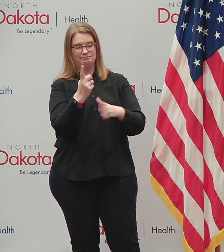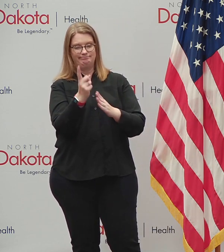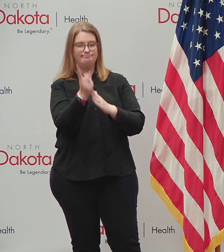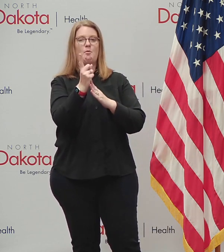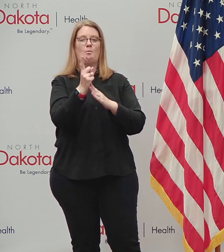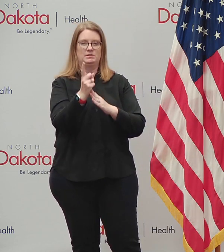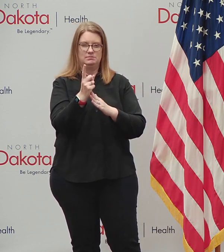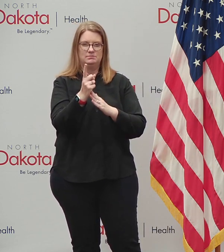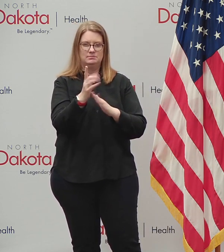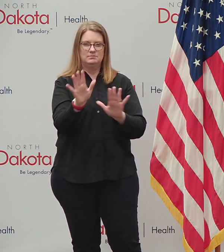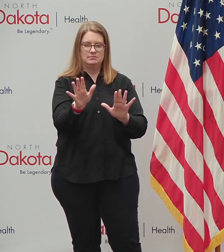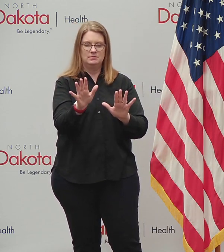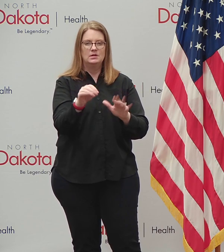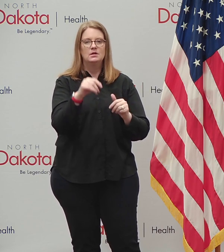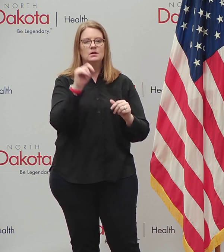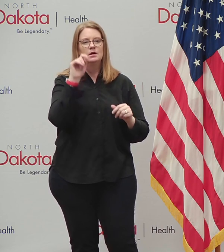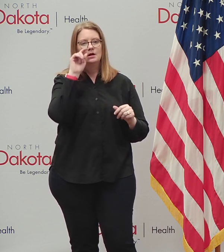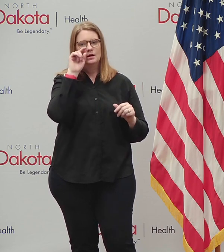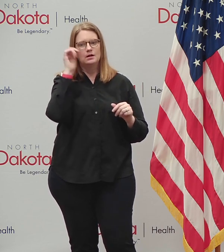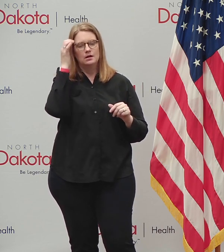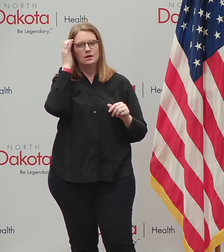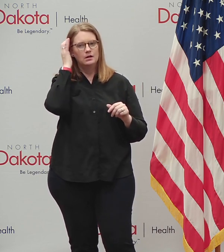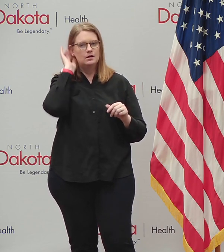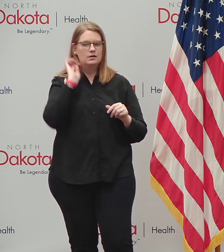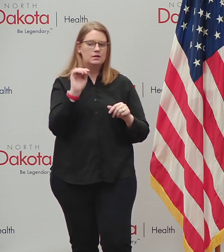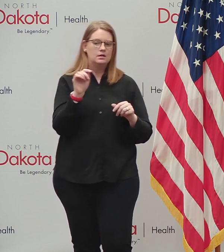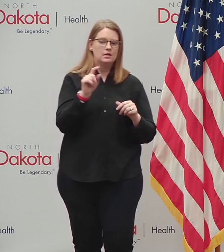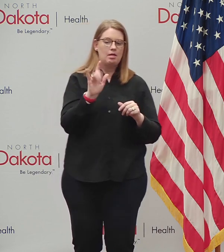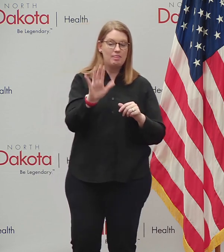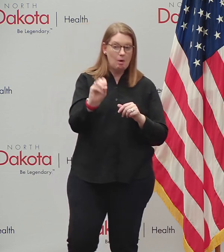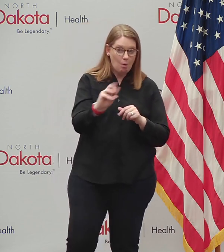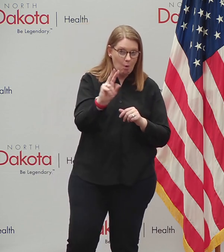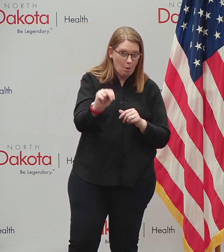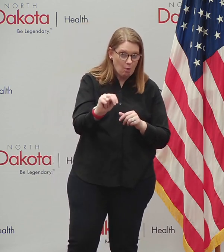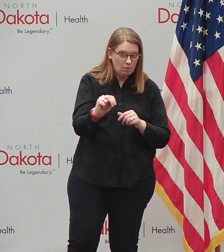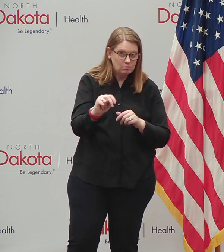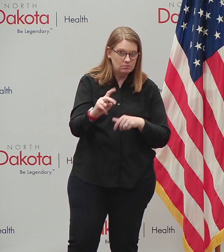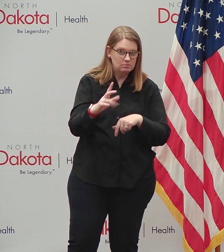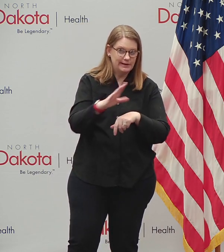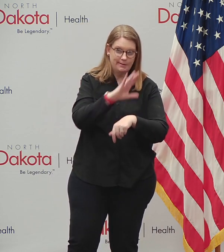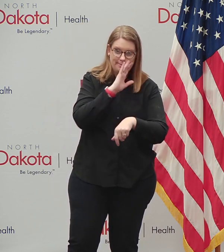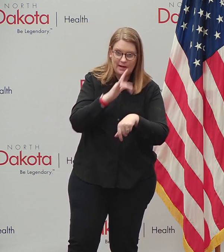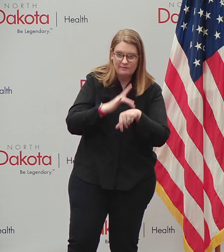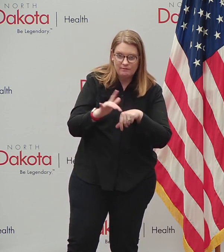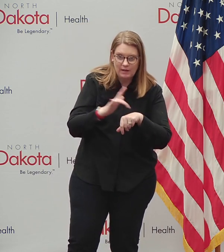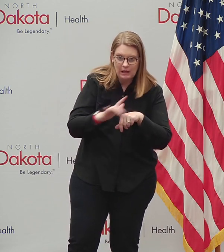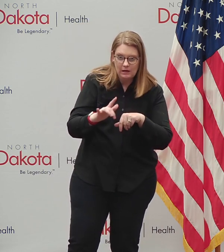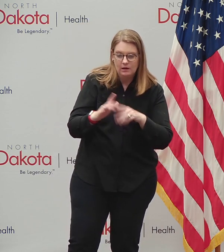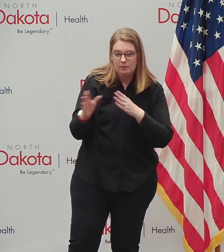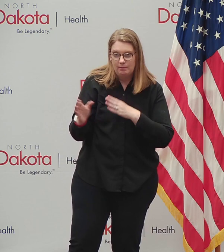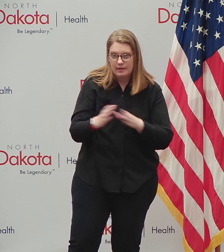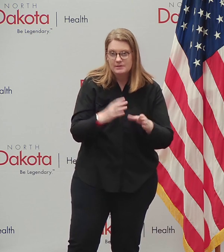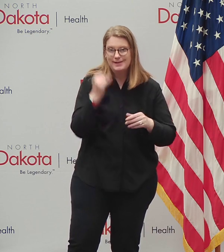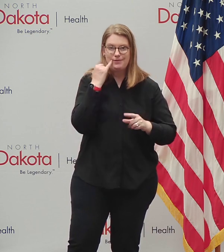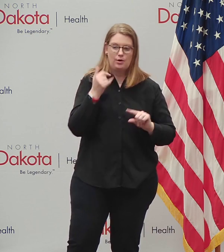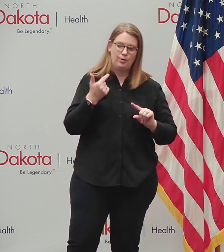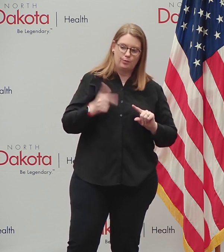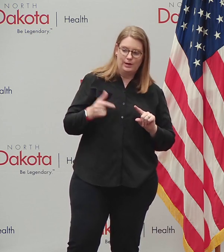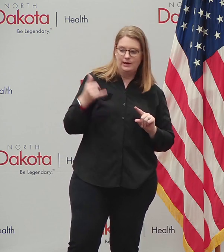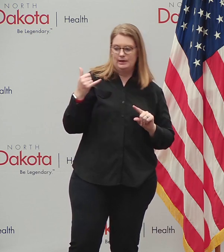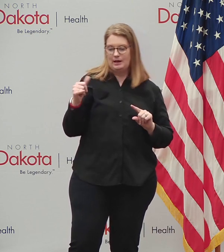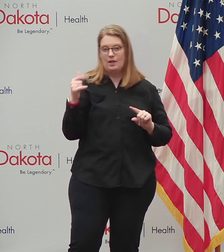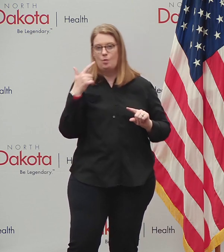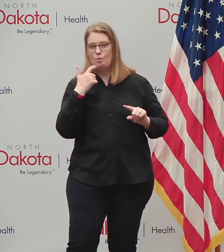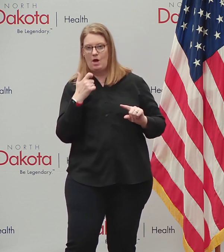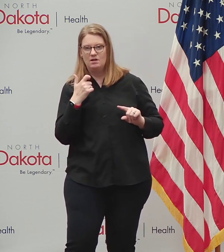to understand is they have their own capacity plans that they use. They know whether they're at their green status or their yellow status or their red